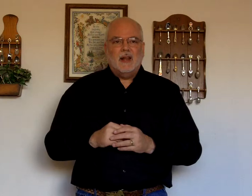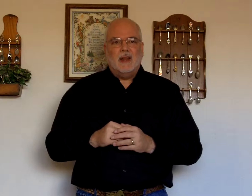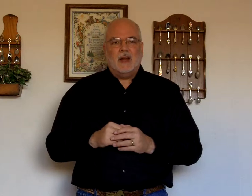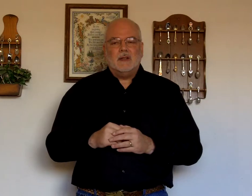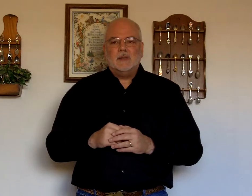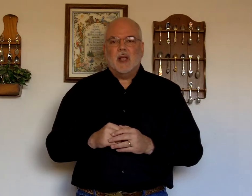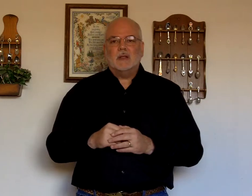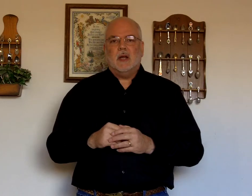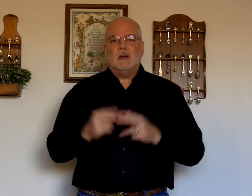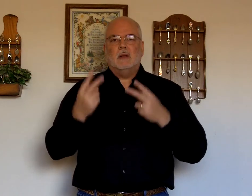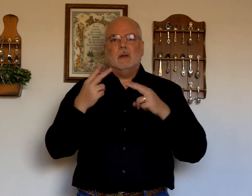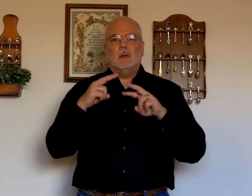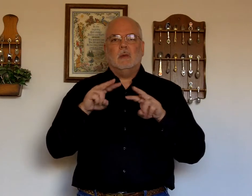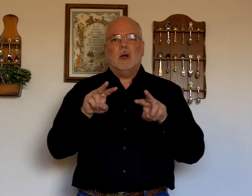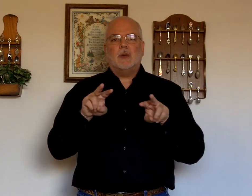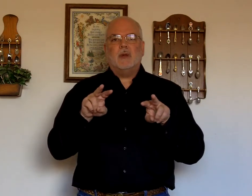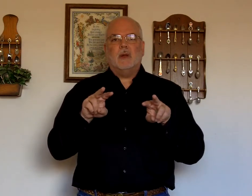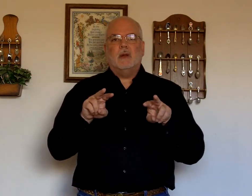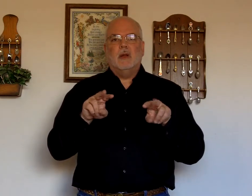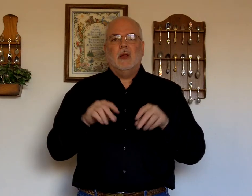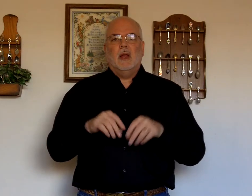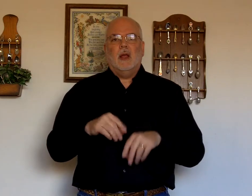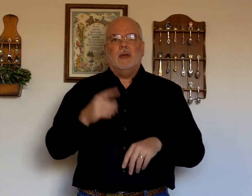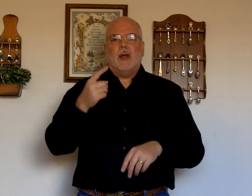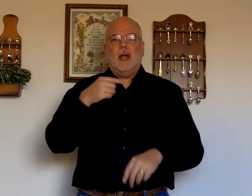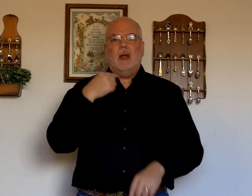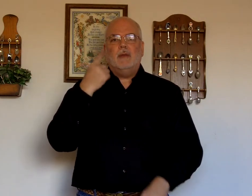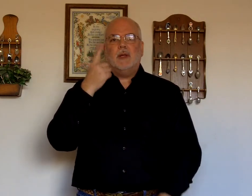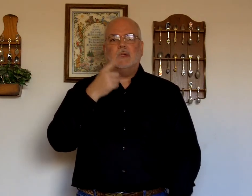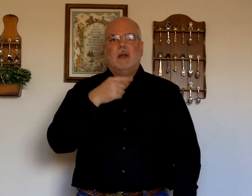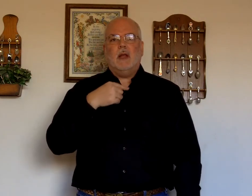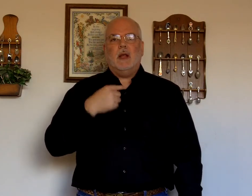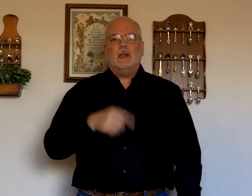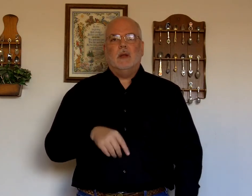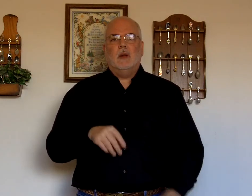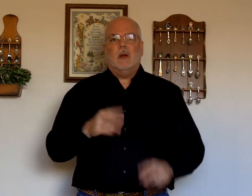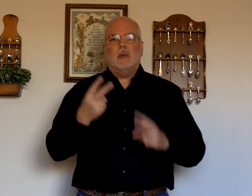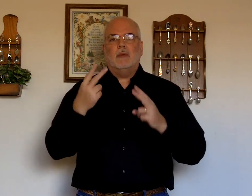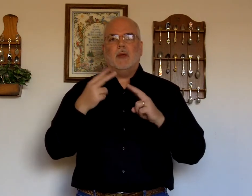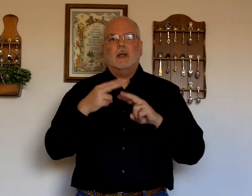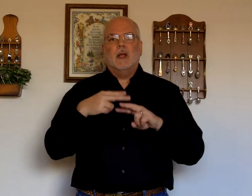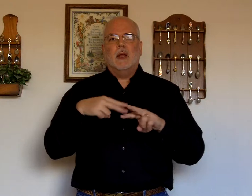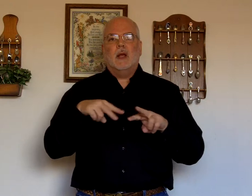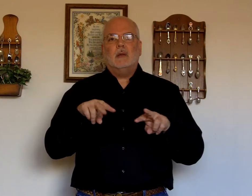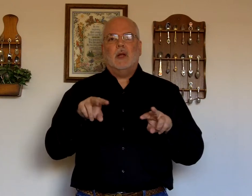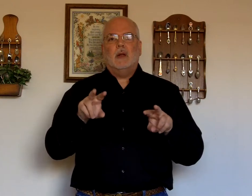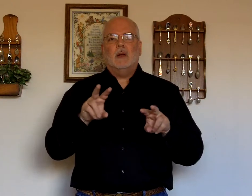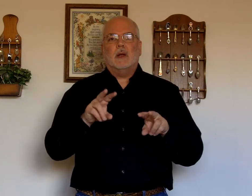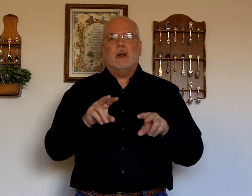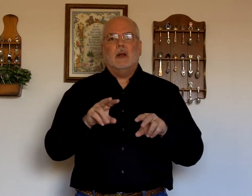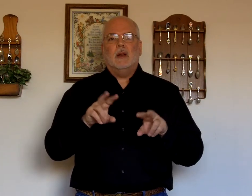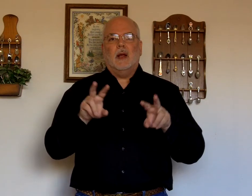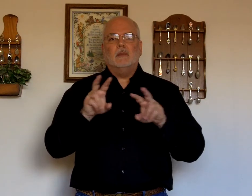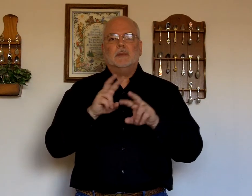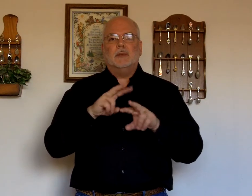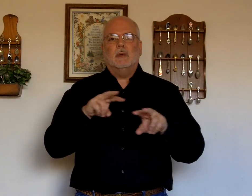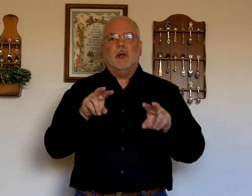That. It's not. Watching. If I have this day's look on my face. I'm not looking at anything. I'm zoning.